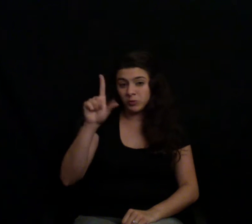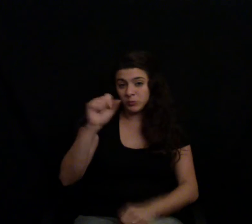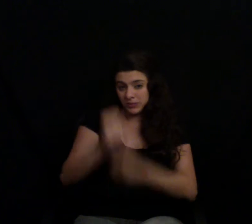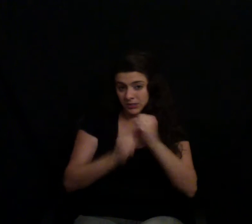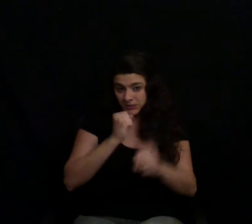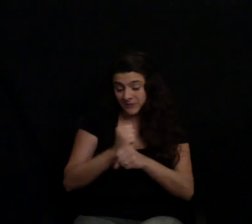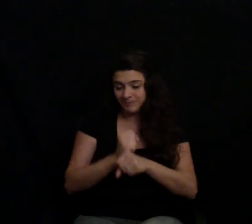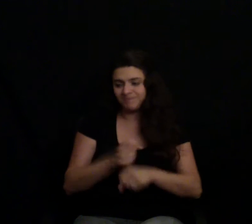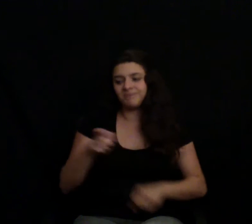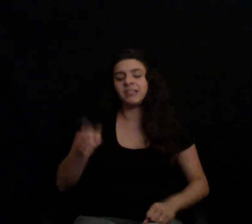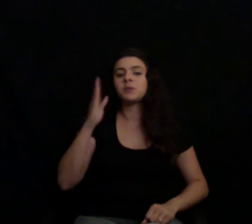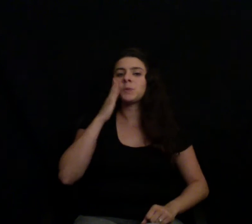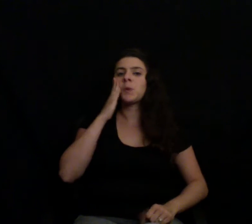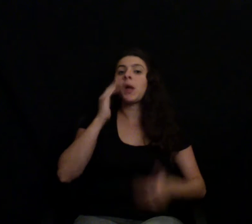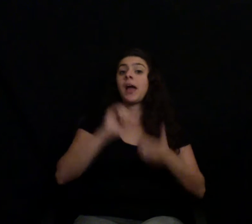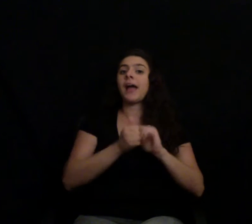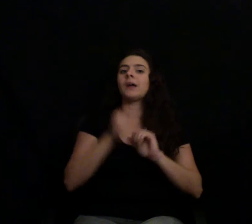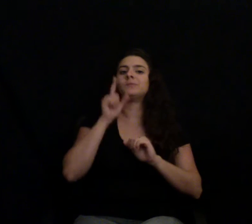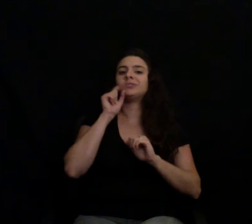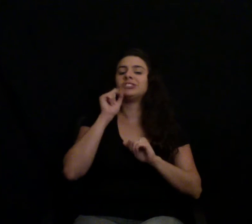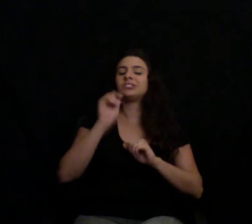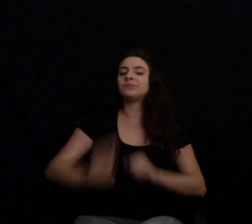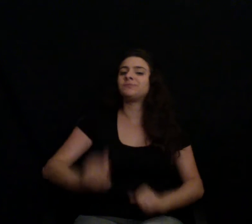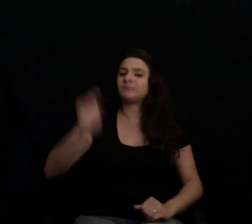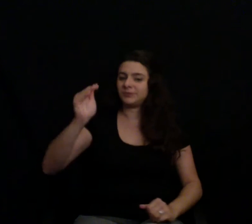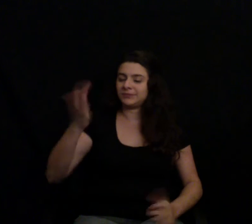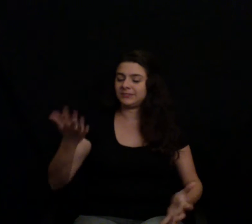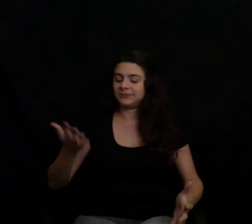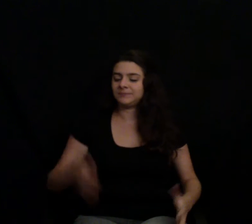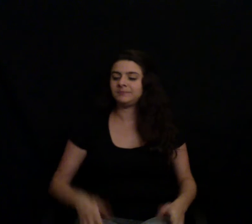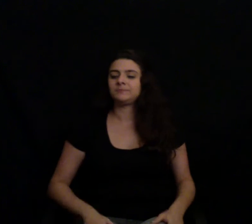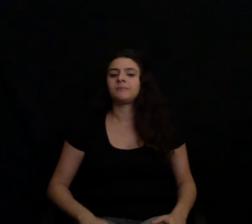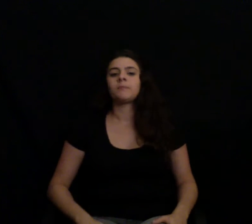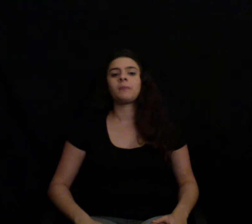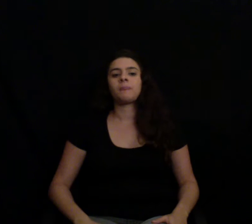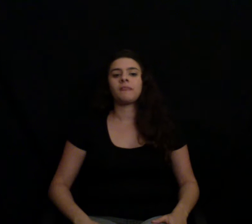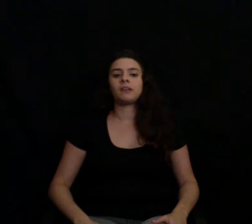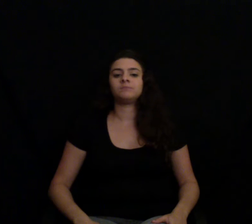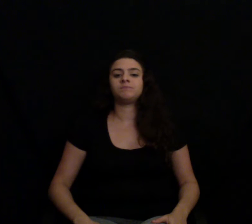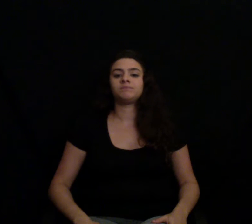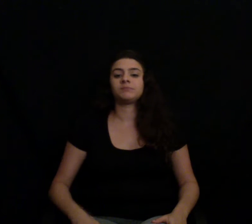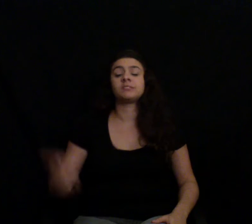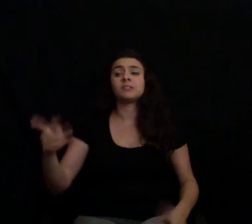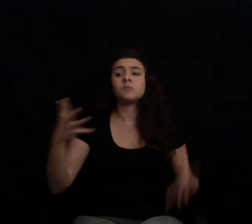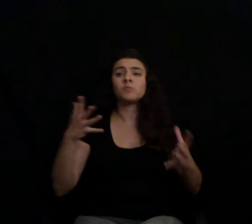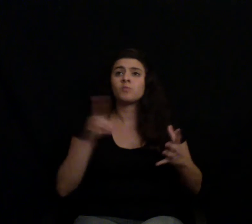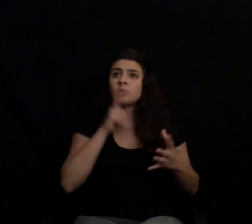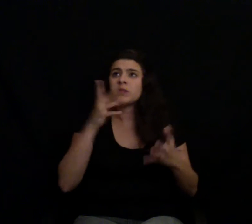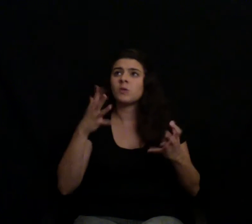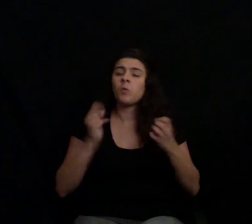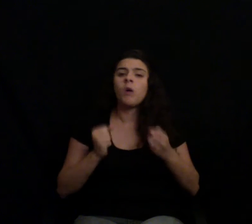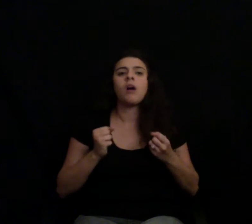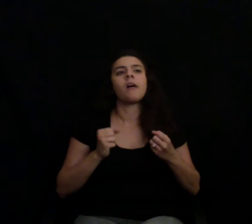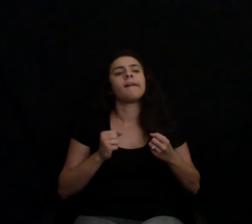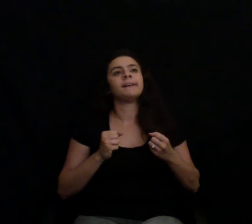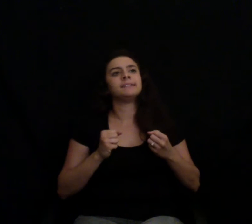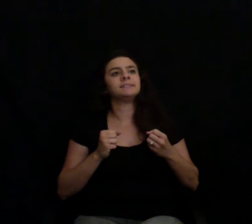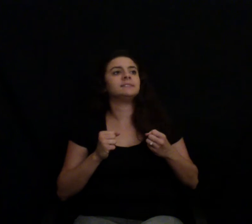And he's wanted to do something about it for a while, but he wasn't sure exactly what. I was very vocal, you know, in print stuff and